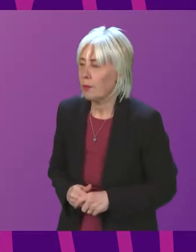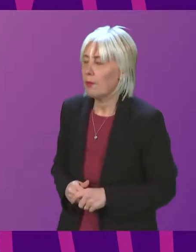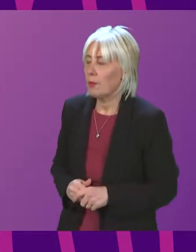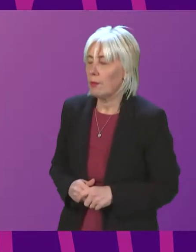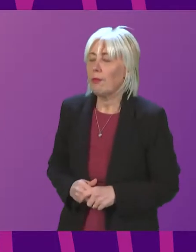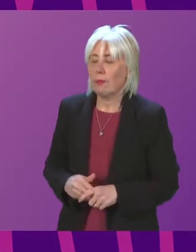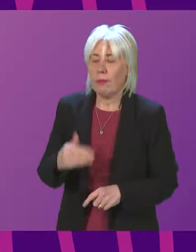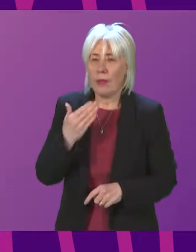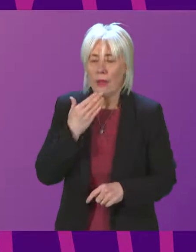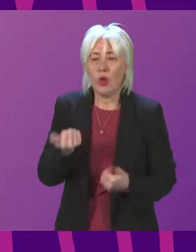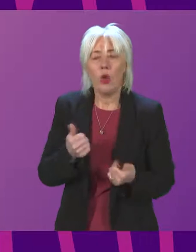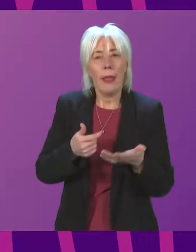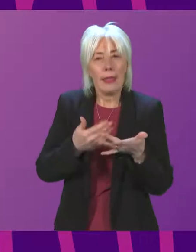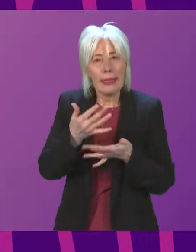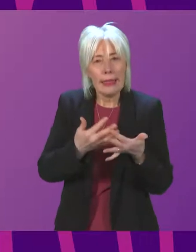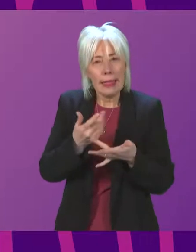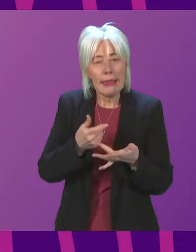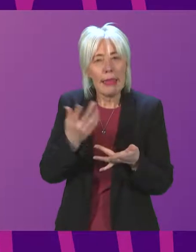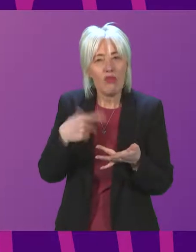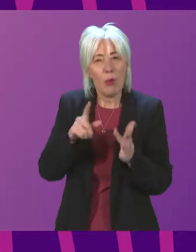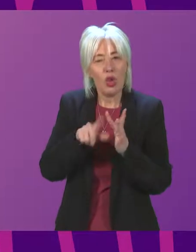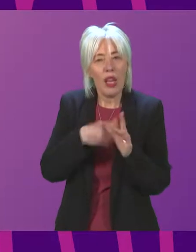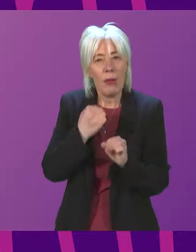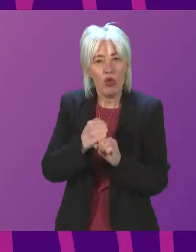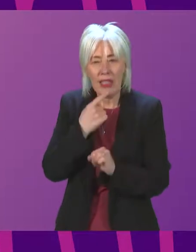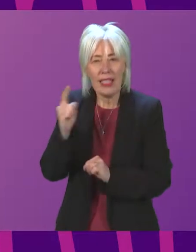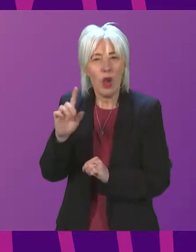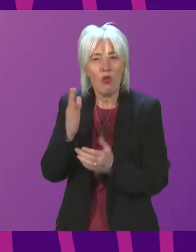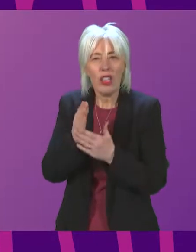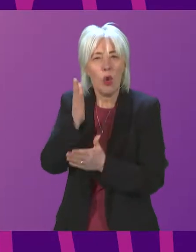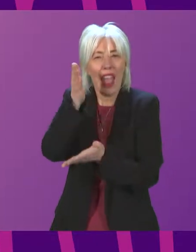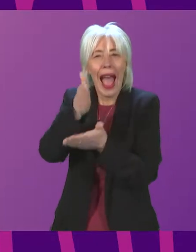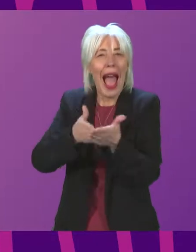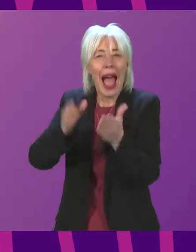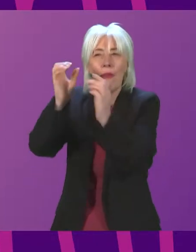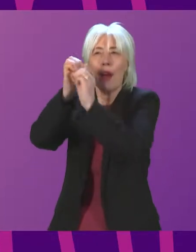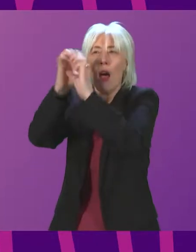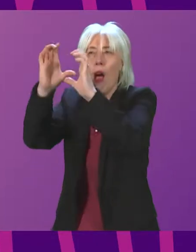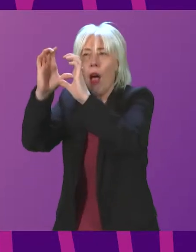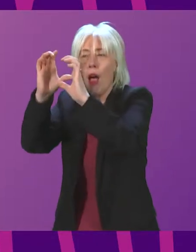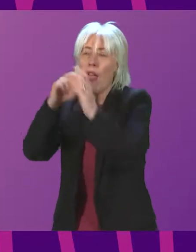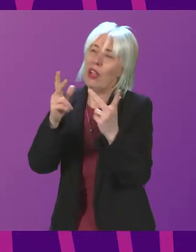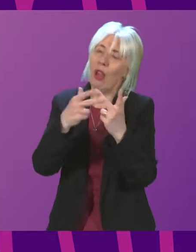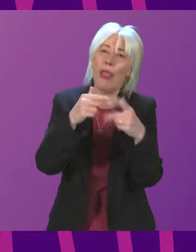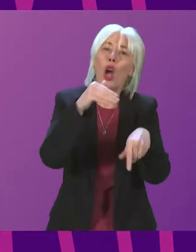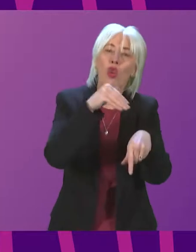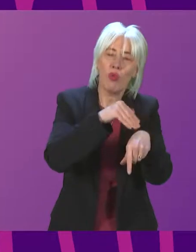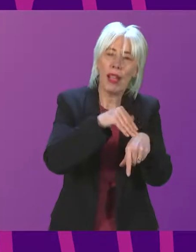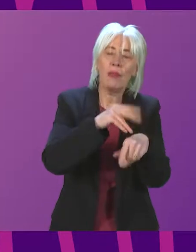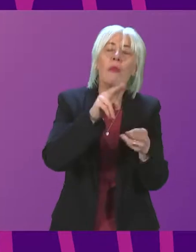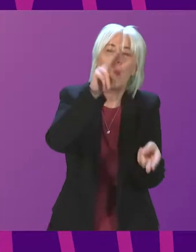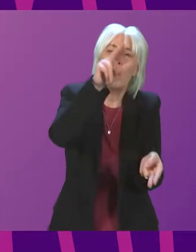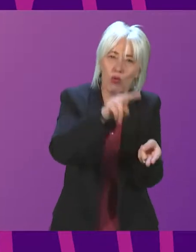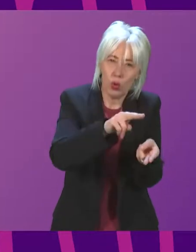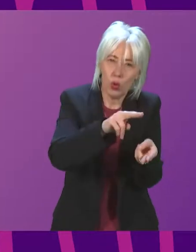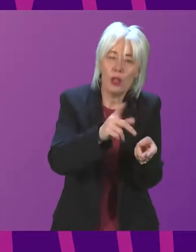Officer. The statistics referenced by Mr Green show only half a picture. There are other forms of crime which are now at lower levels